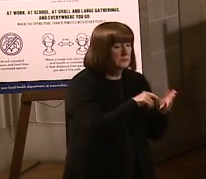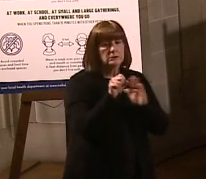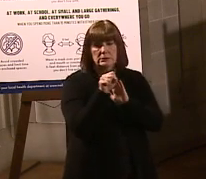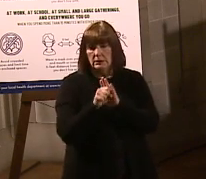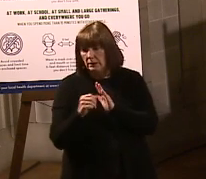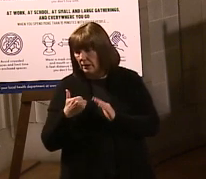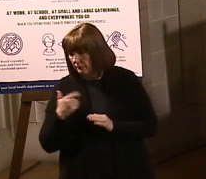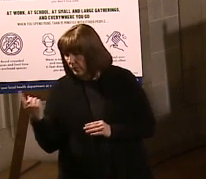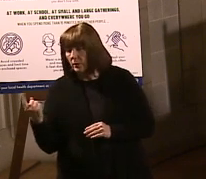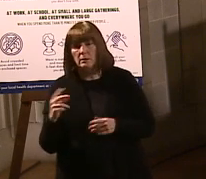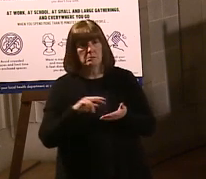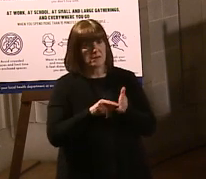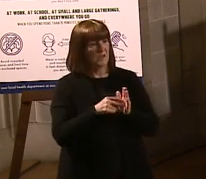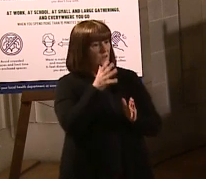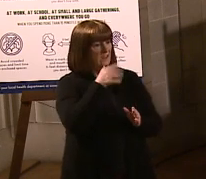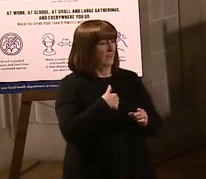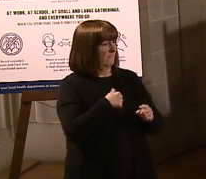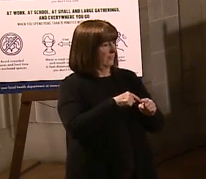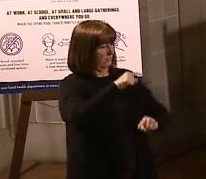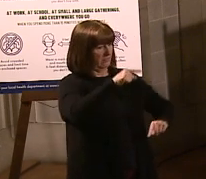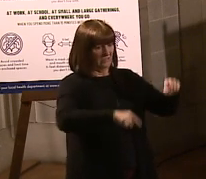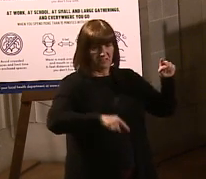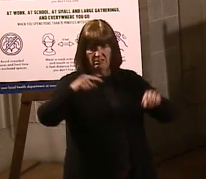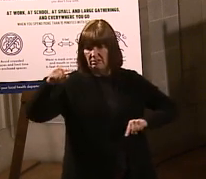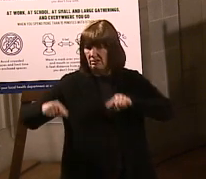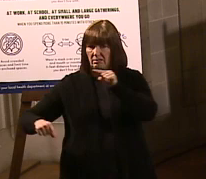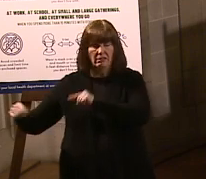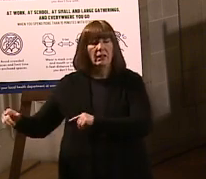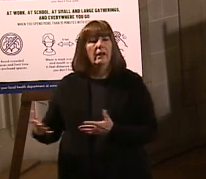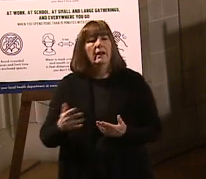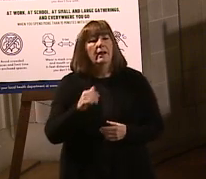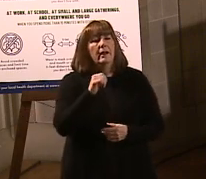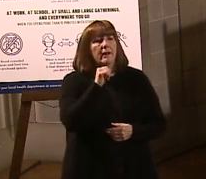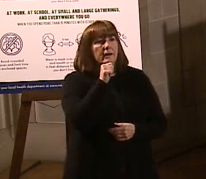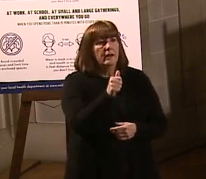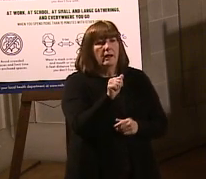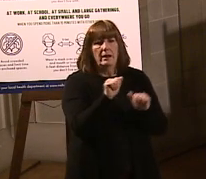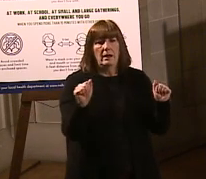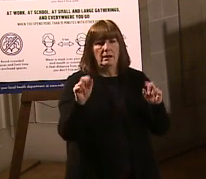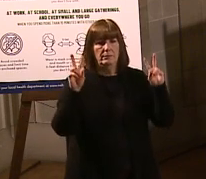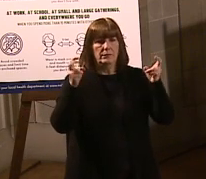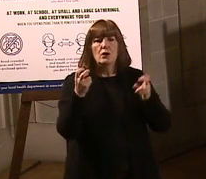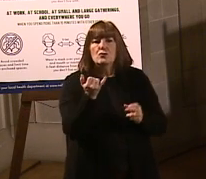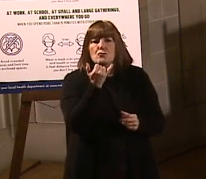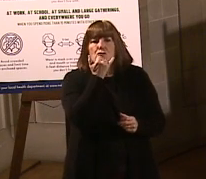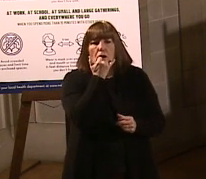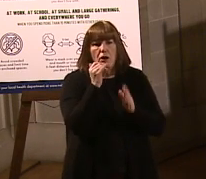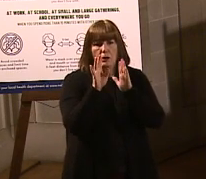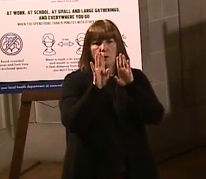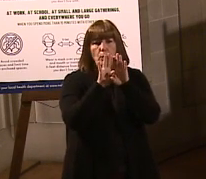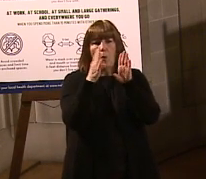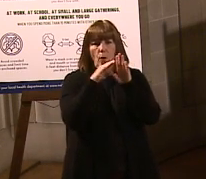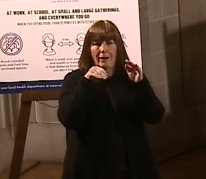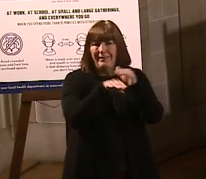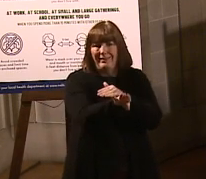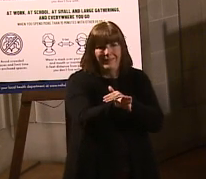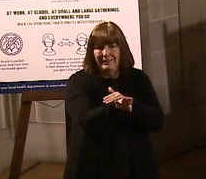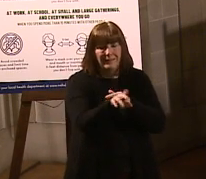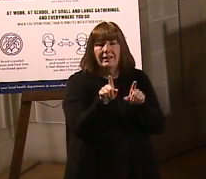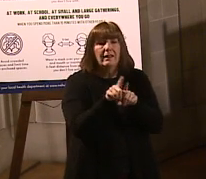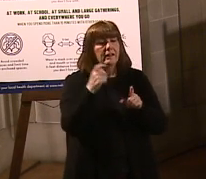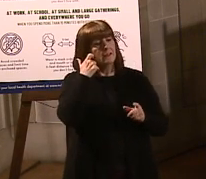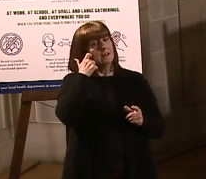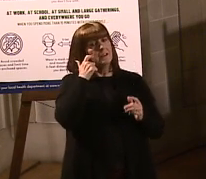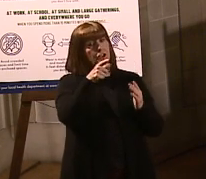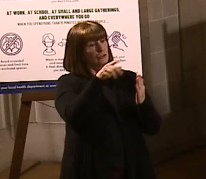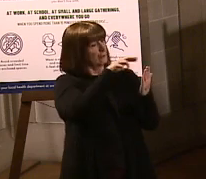Does that mean that there's going to be a hodgepodge here? And I would actually think about it. There's not going to be a wrong door here. As we were saying earlier, if you register on Douglas County,